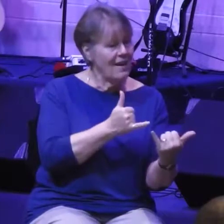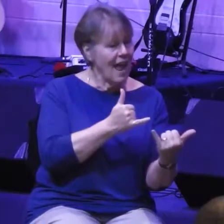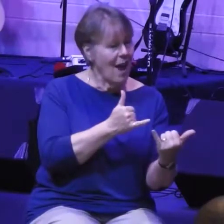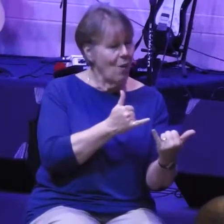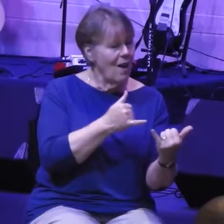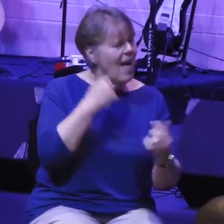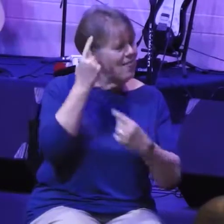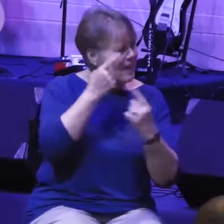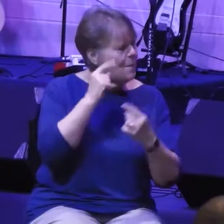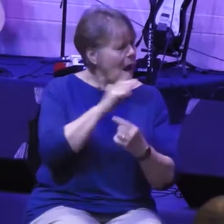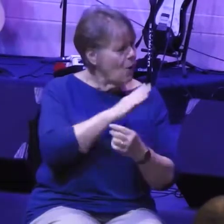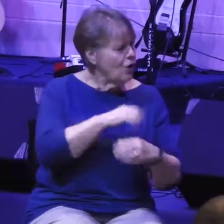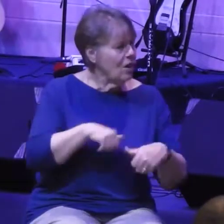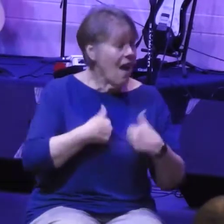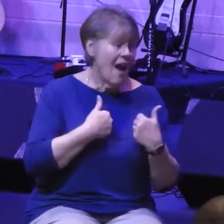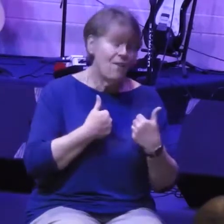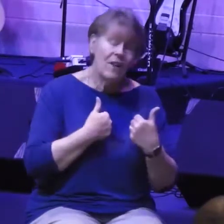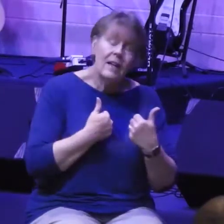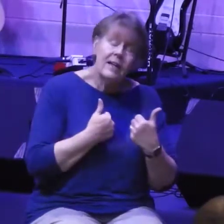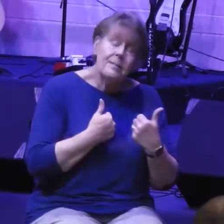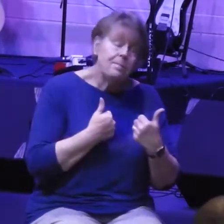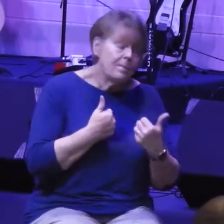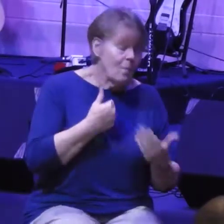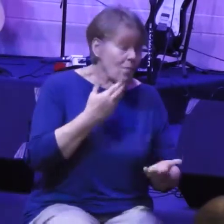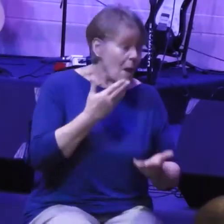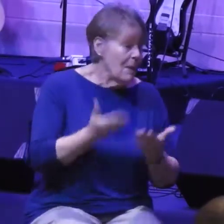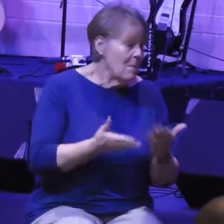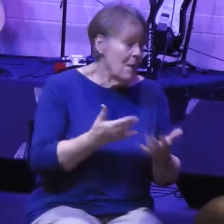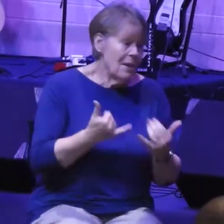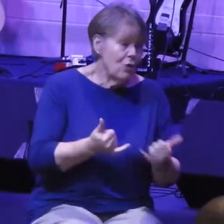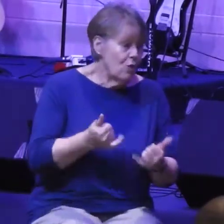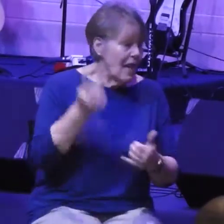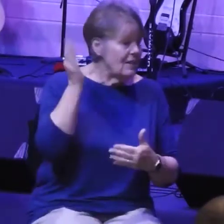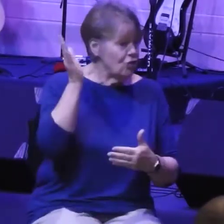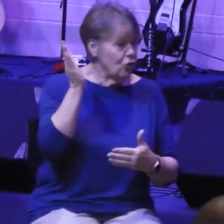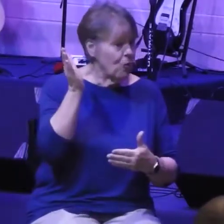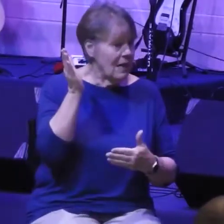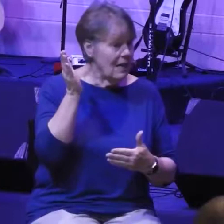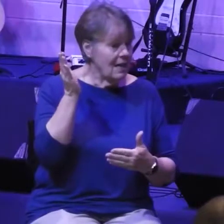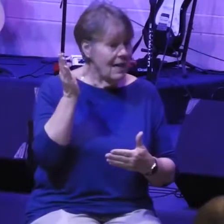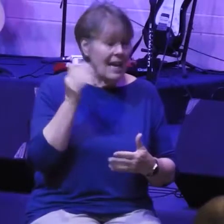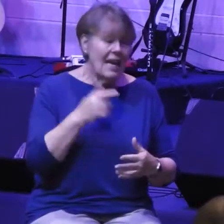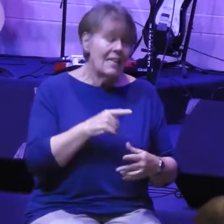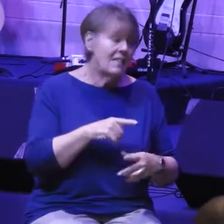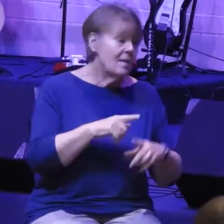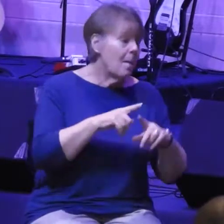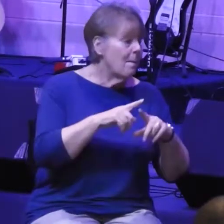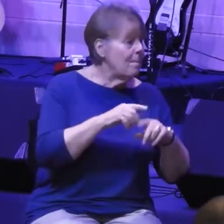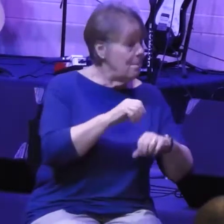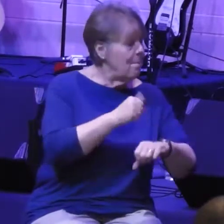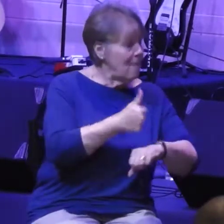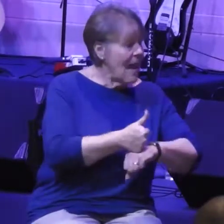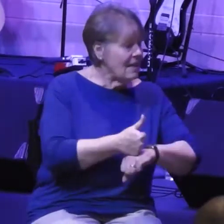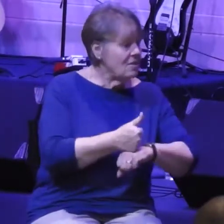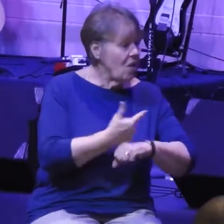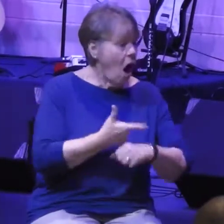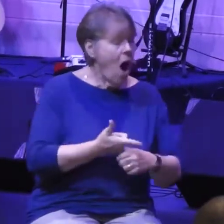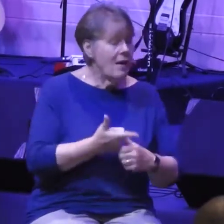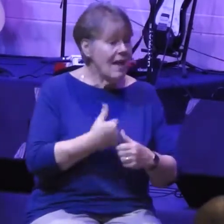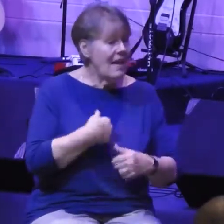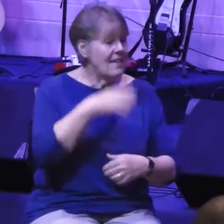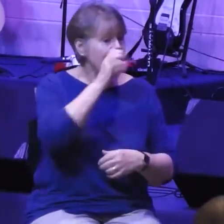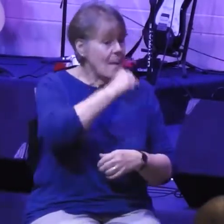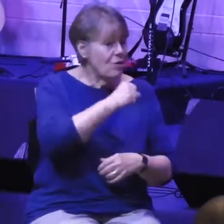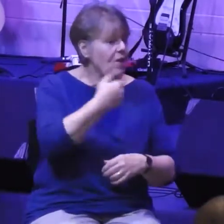think particularly, this whole sermon is kind of on the assumption that we have prayerfully determined some priorities in our life and that